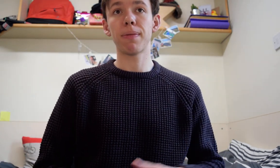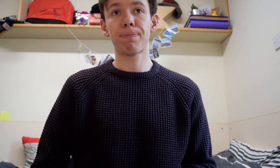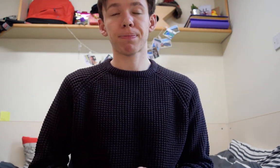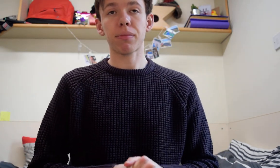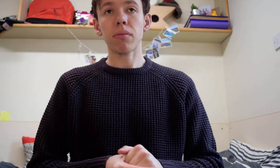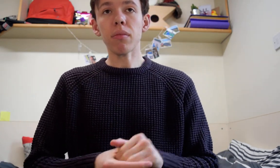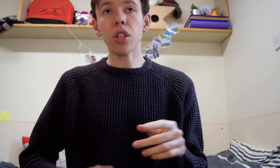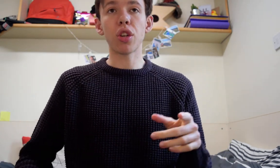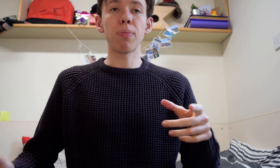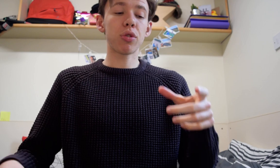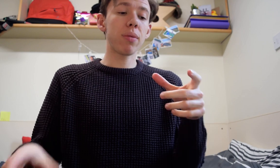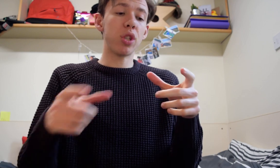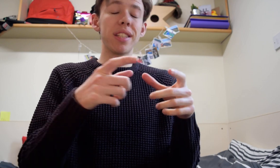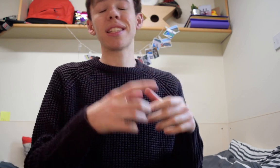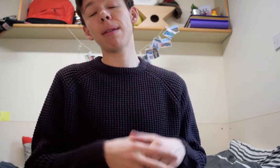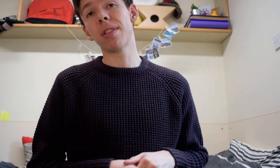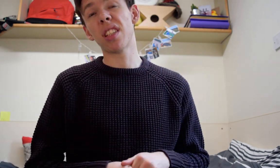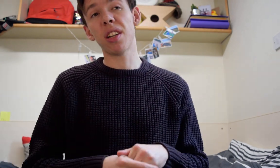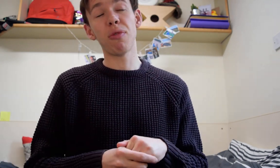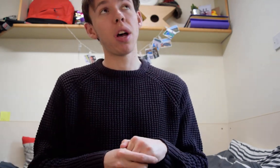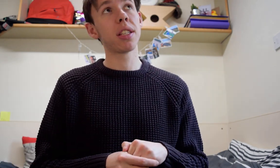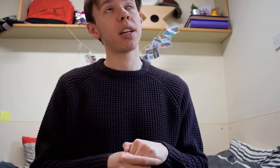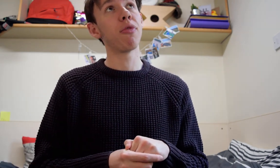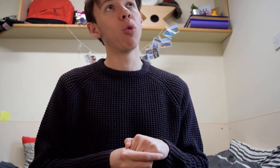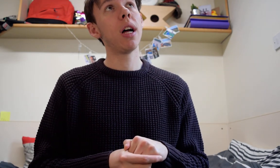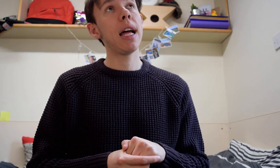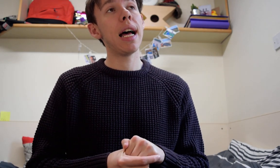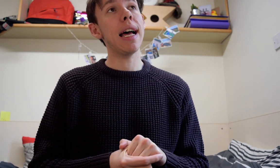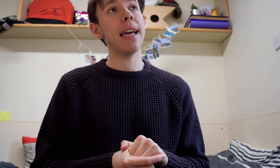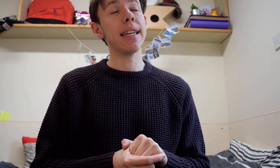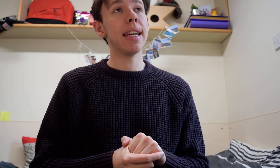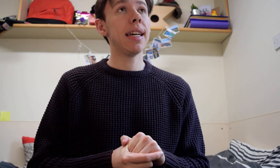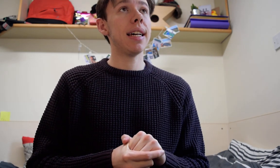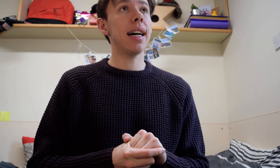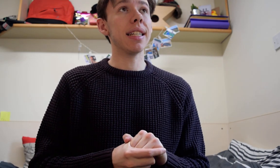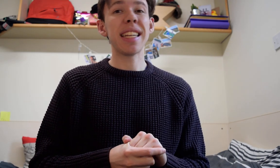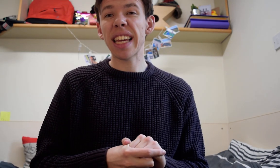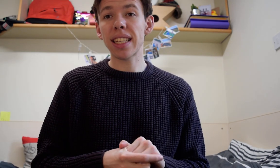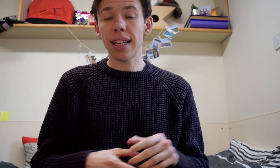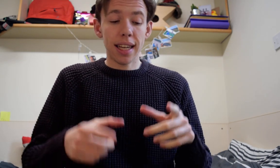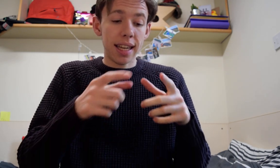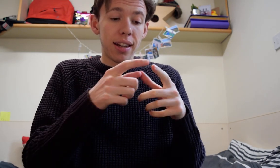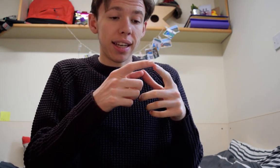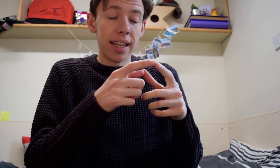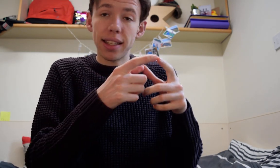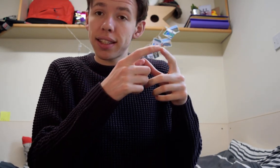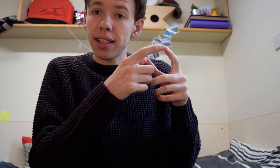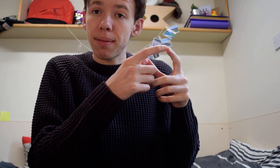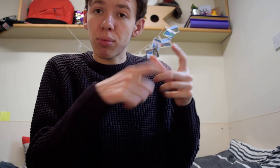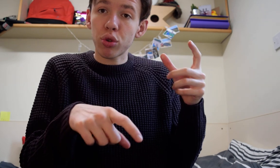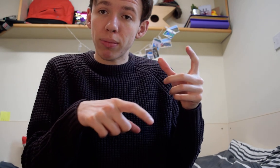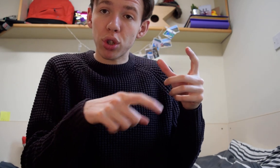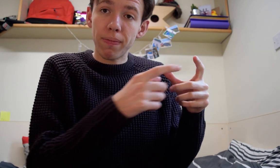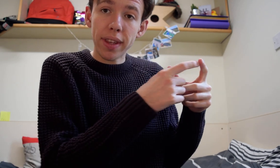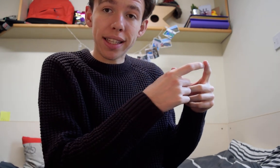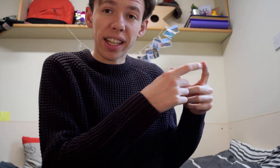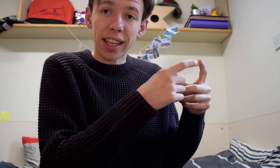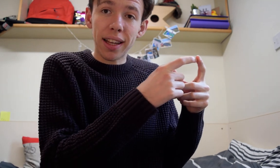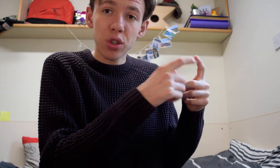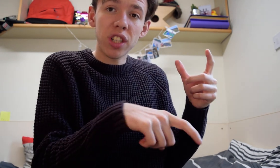so the prescription is the same as a side sign for a ticket it's prescription it's like a sheet